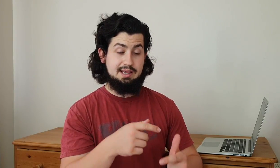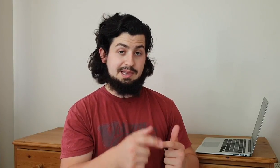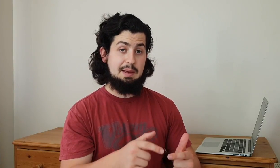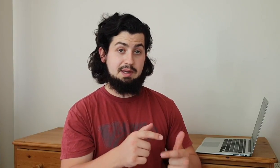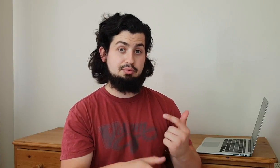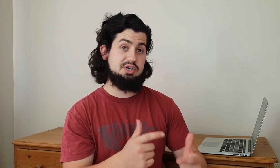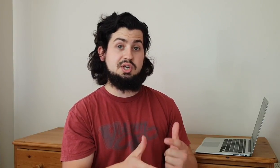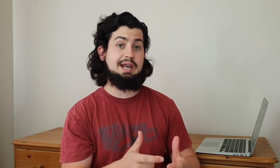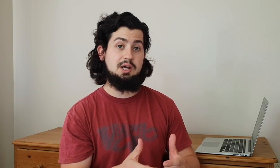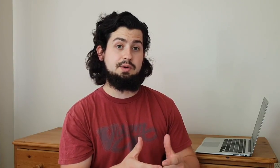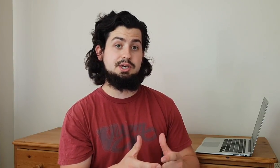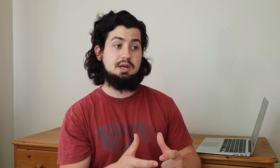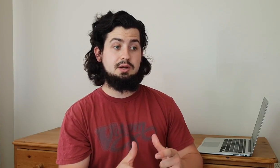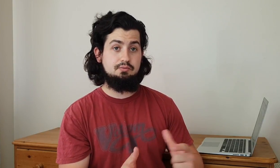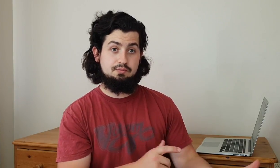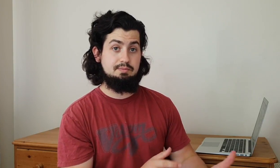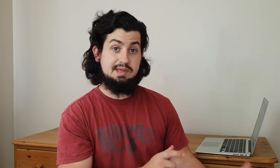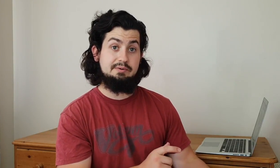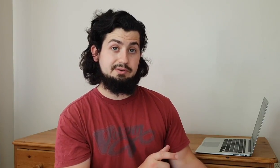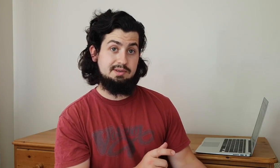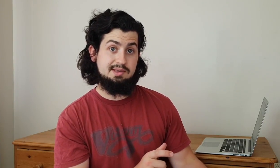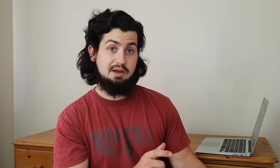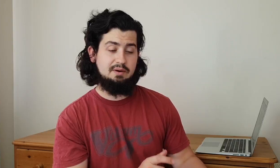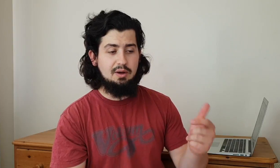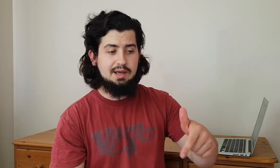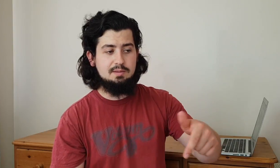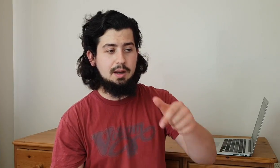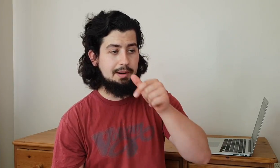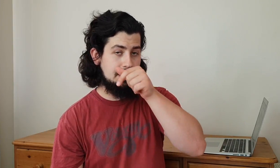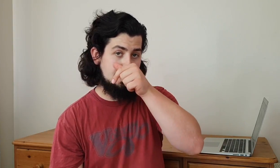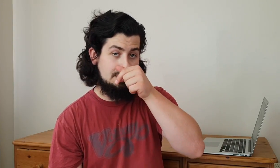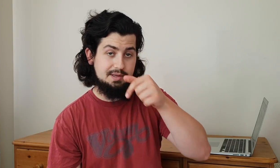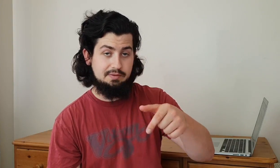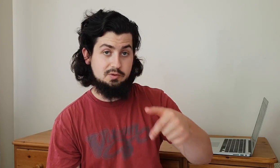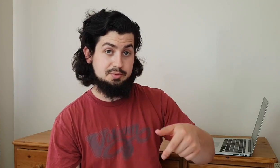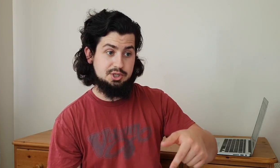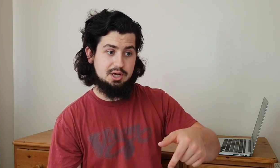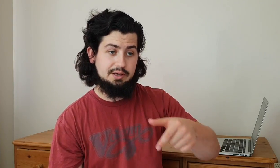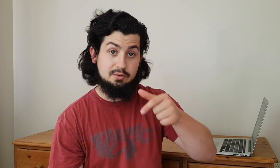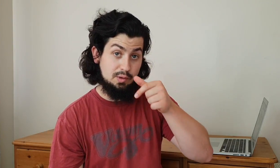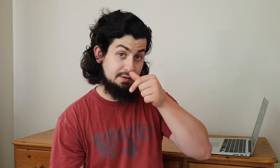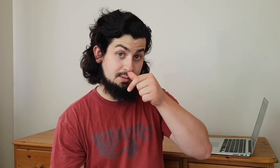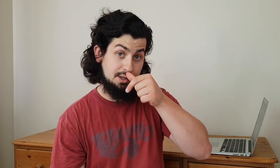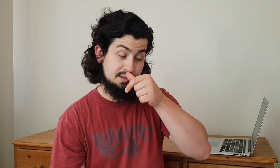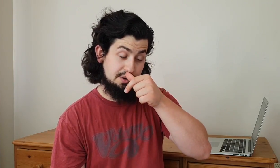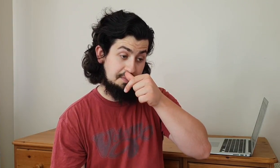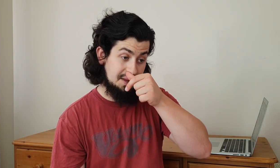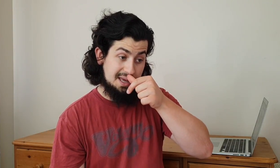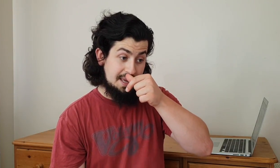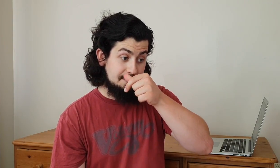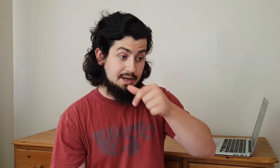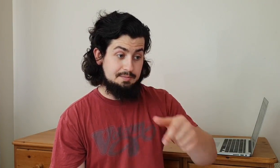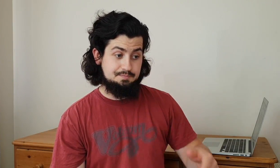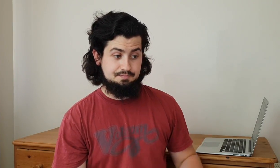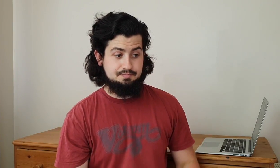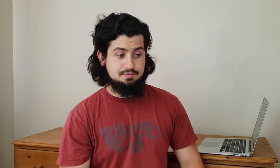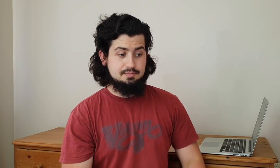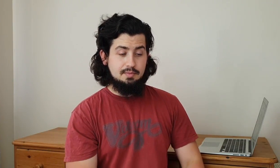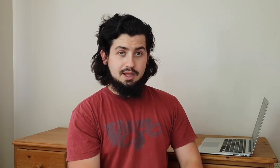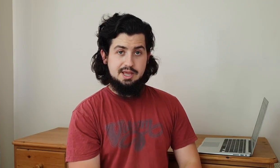islamic british sign language materials and stuff i'll link them up i'll link up their website in the description charlotte you can also find them on instagram but um yeah